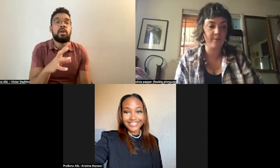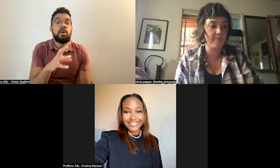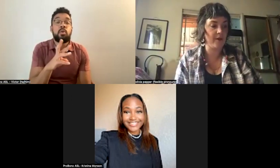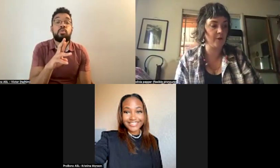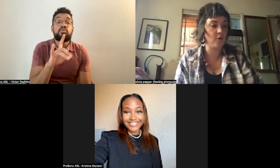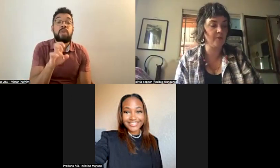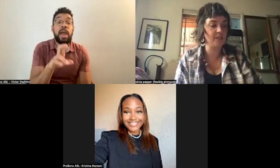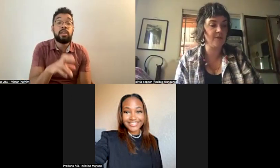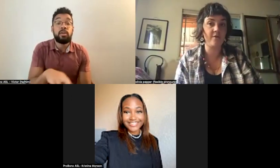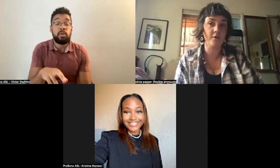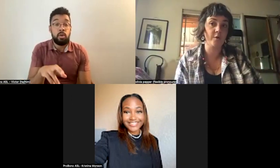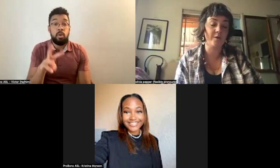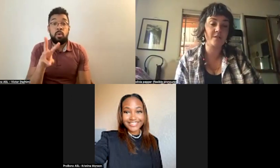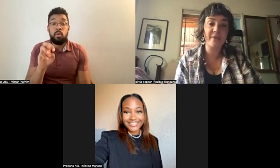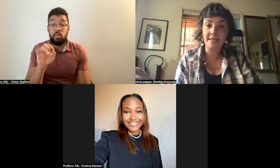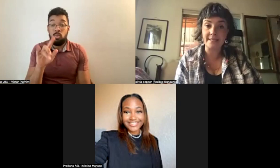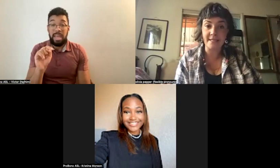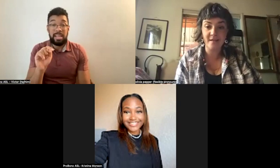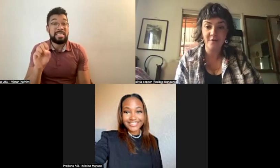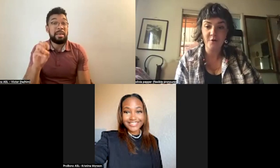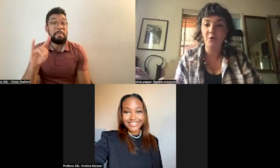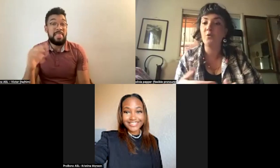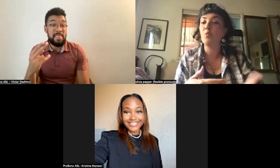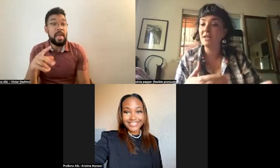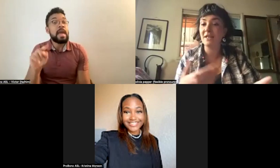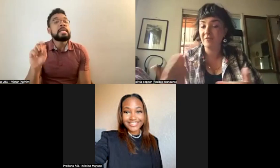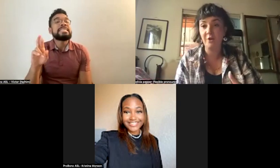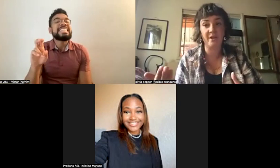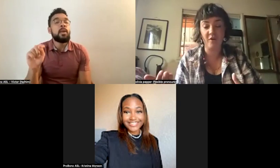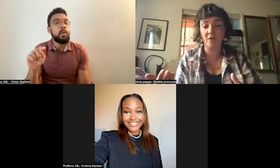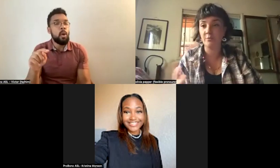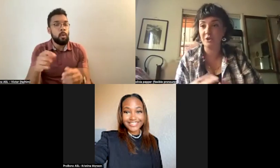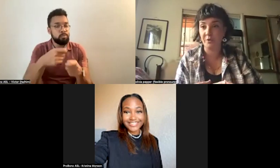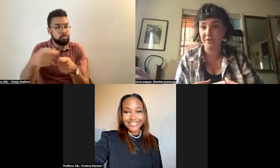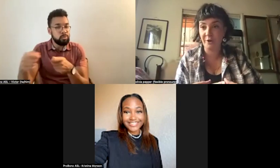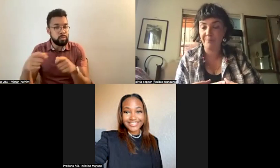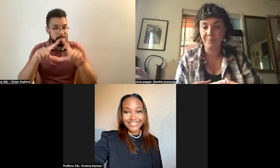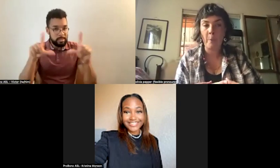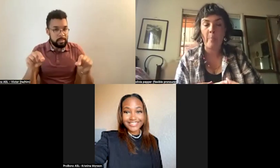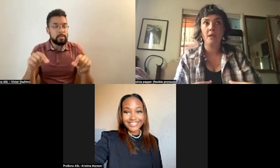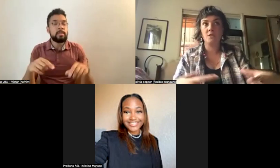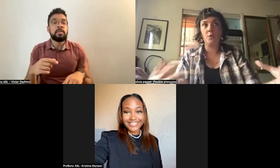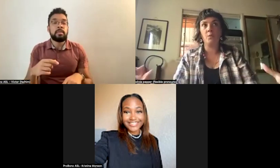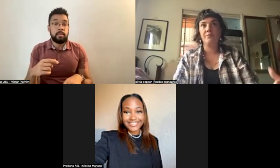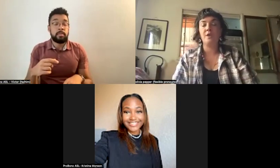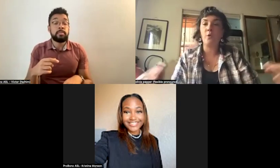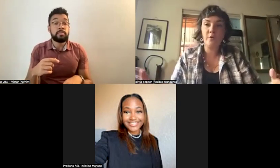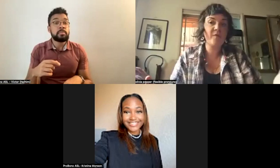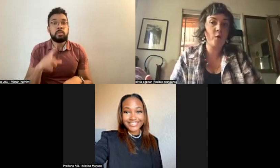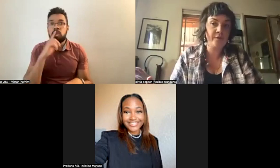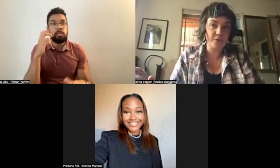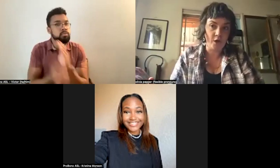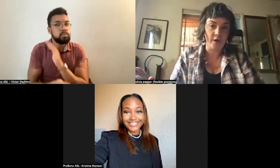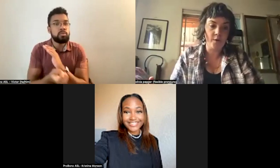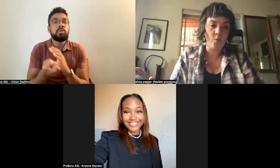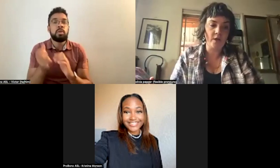illustrated by Pamela Coleman-Smith, also known as Pixie, who was very involved in ritual theater. So the Order of